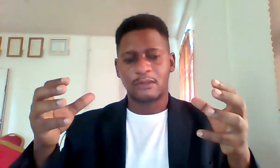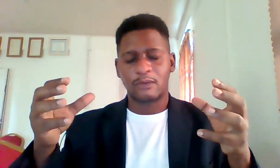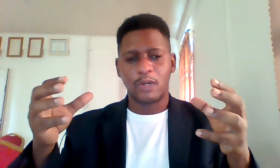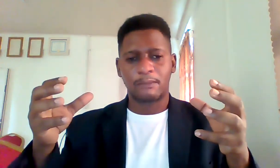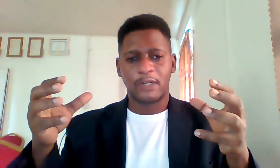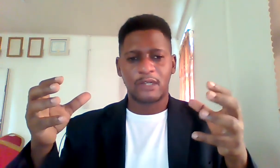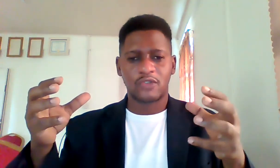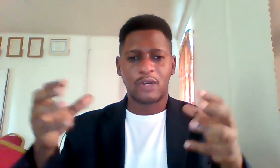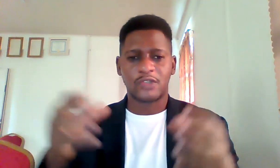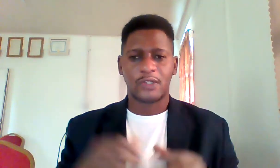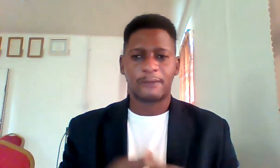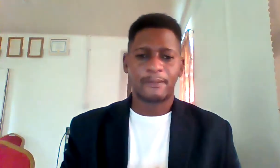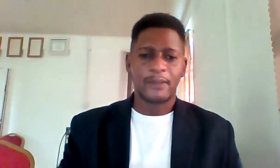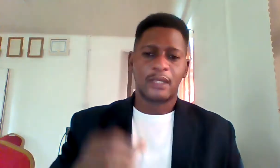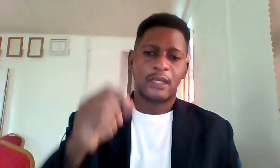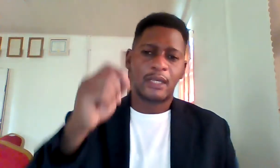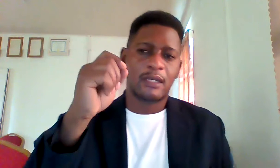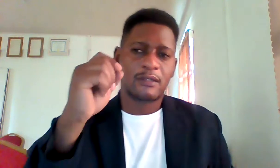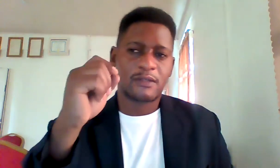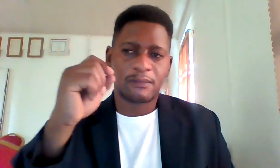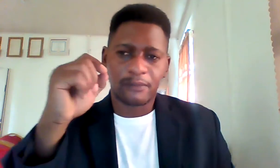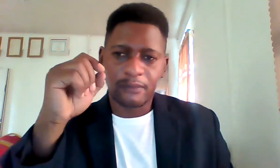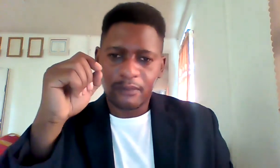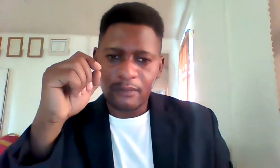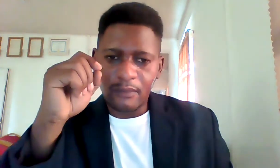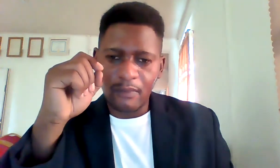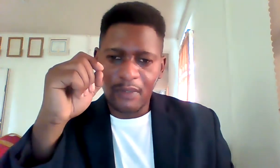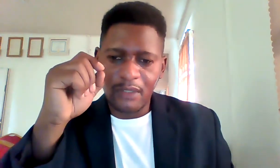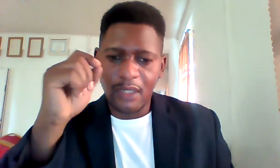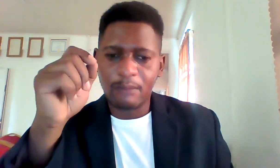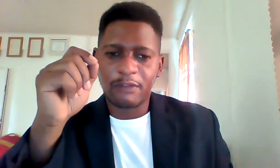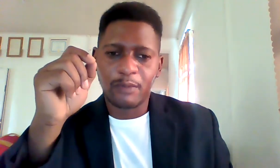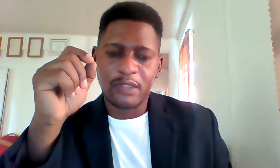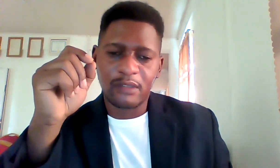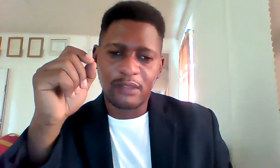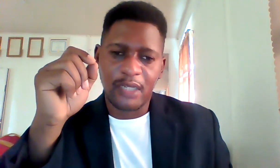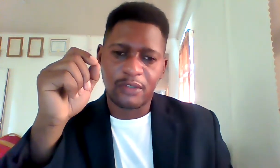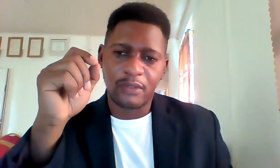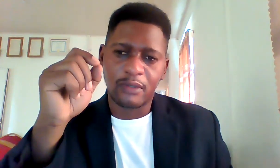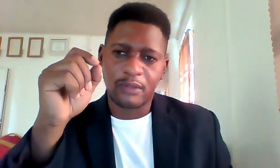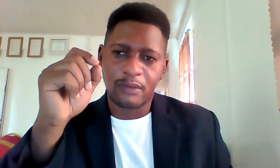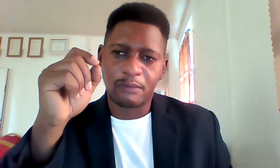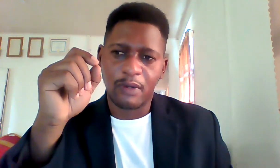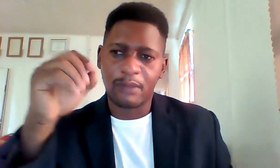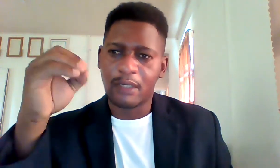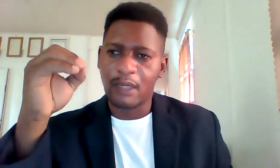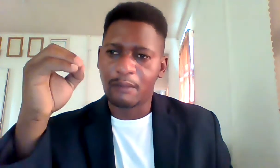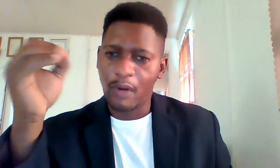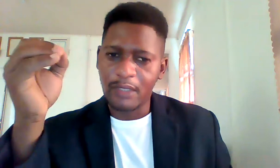work breakdown structure is the number of persons persons that you're going to probably appoint